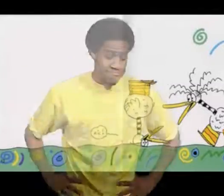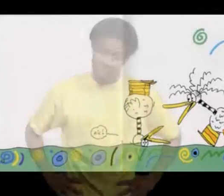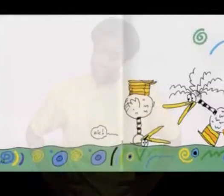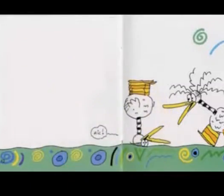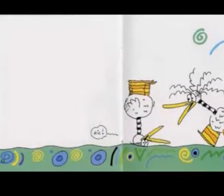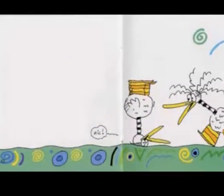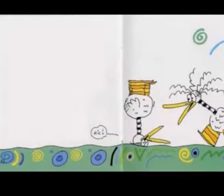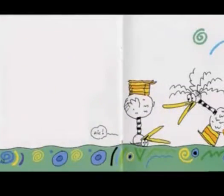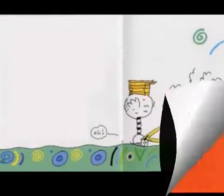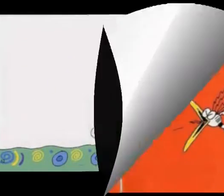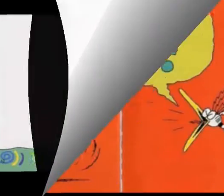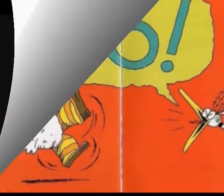I think I'm gonna hiccup forever.